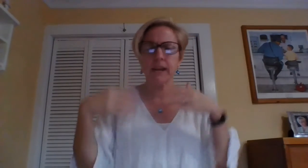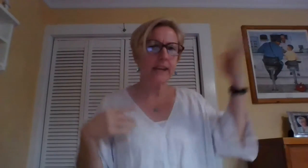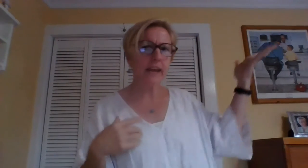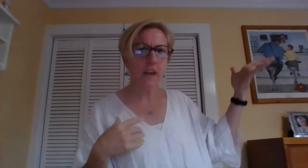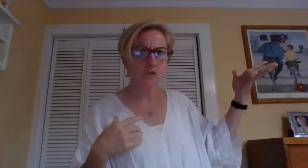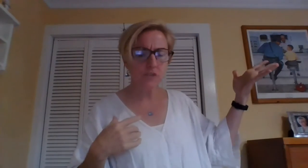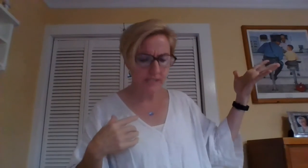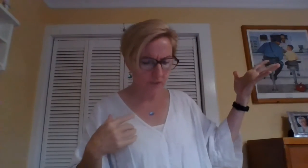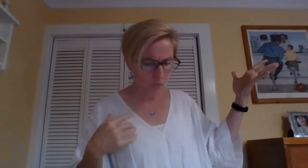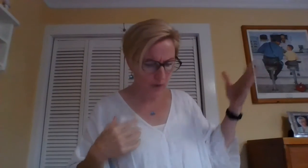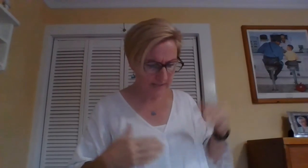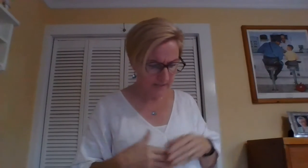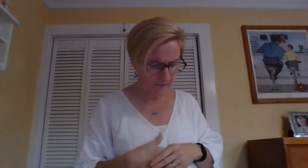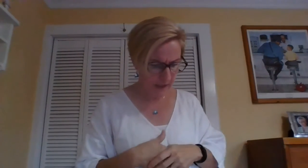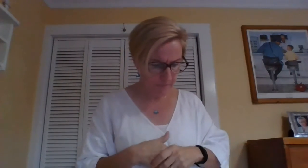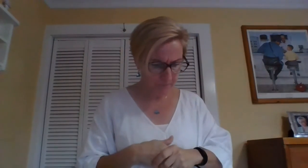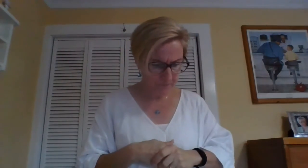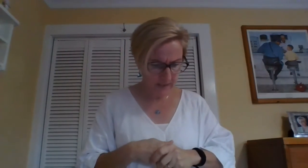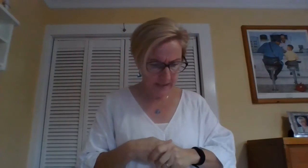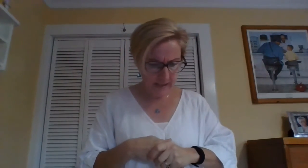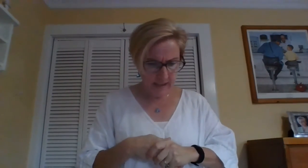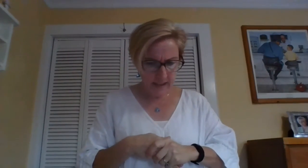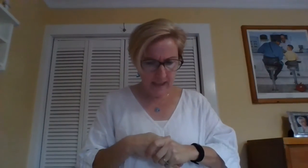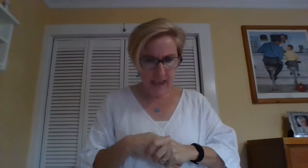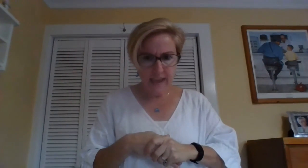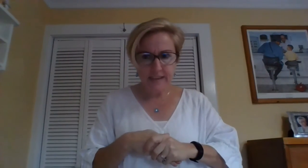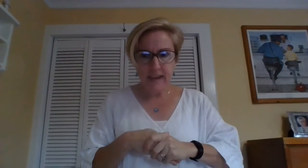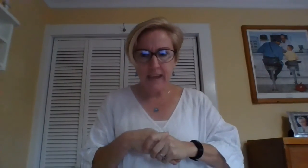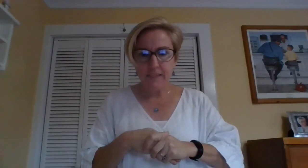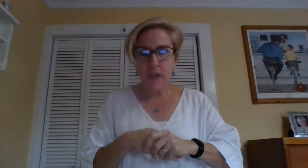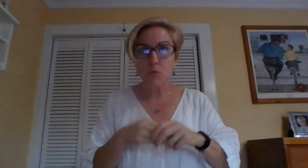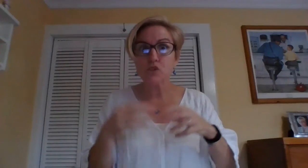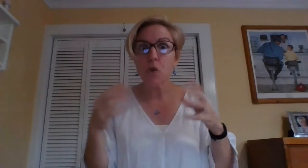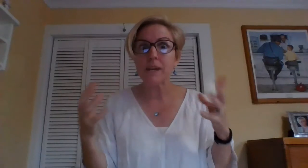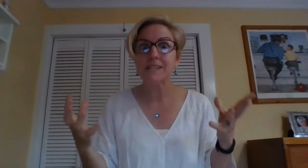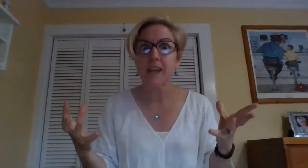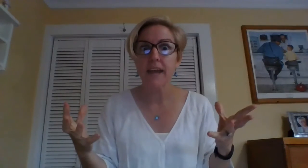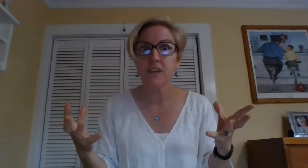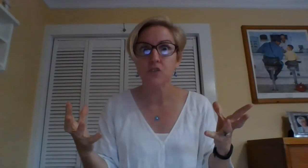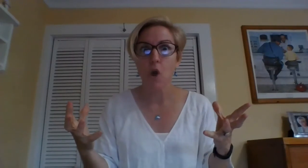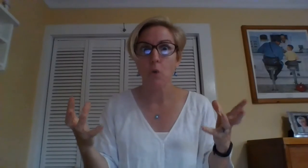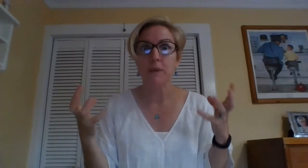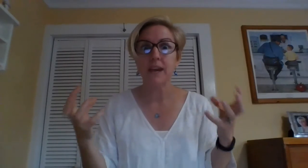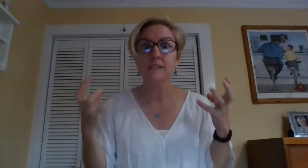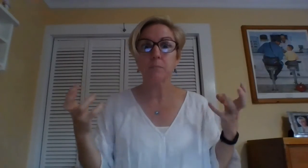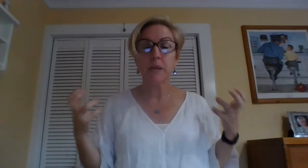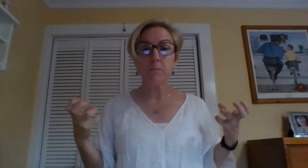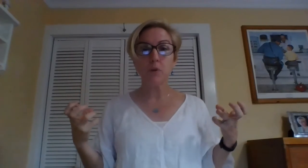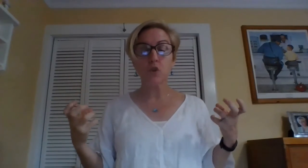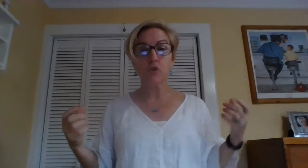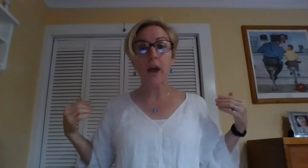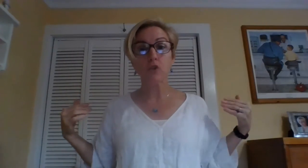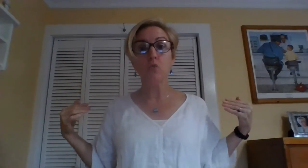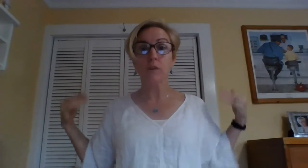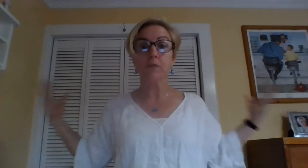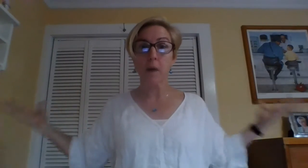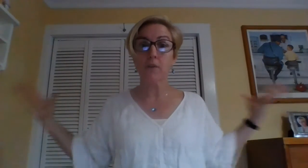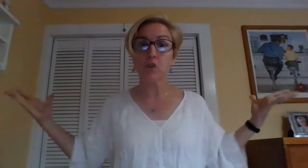but I can't understand the rest of them. And they were so excited, though, because the people in the crowd who were from other